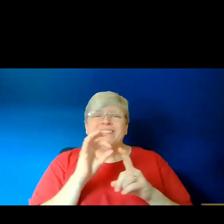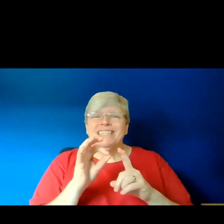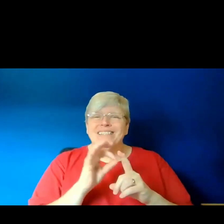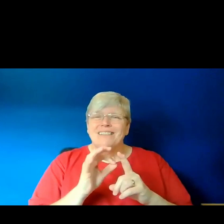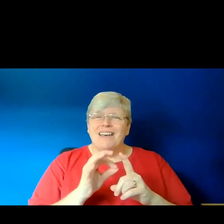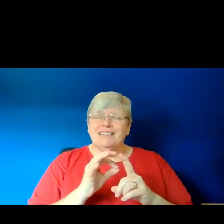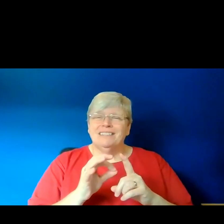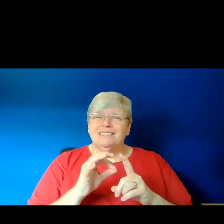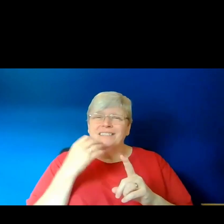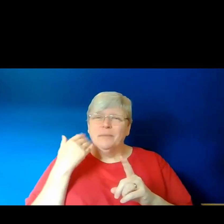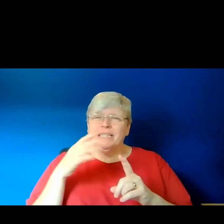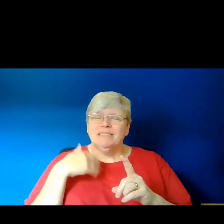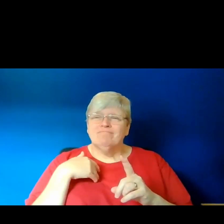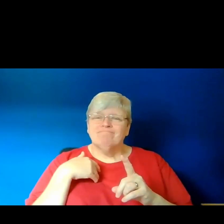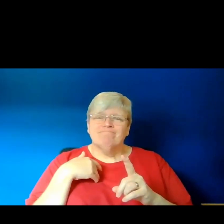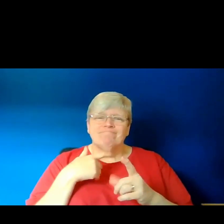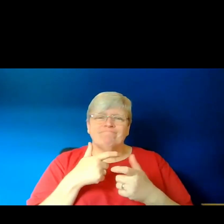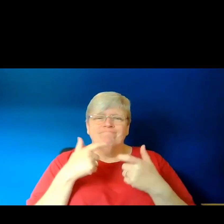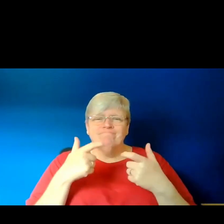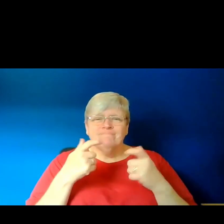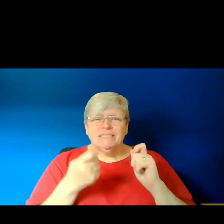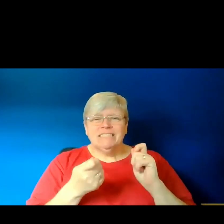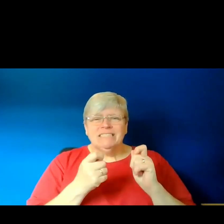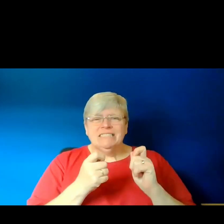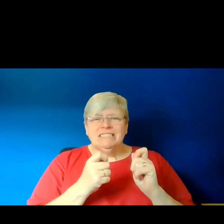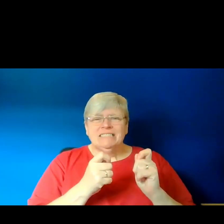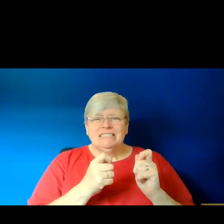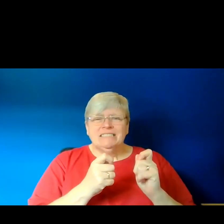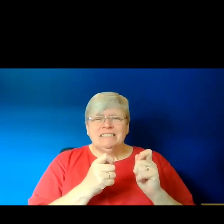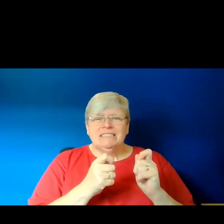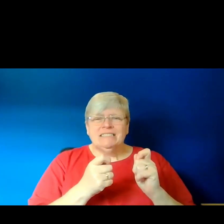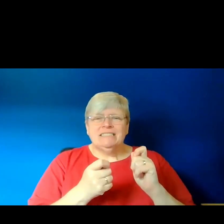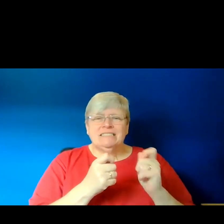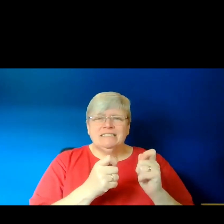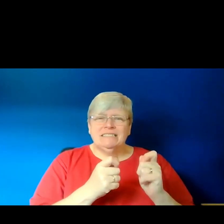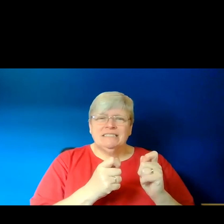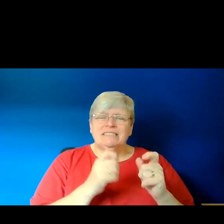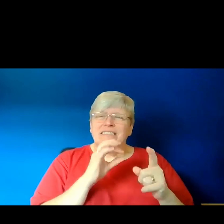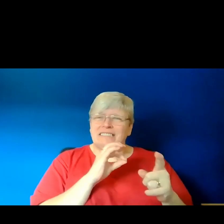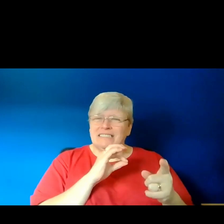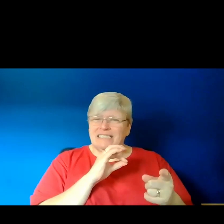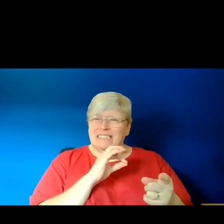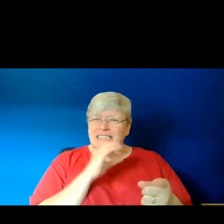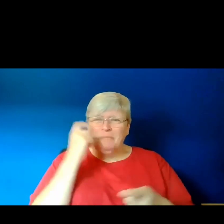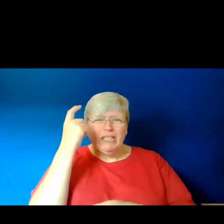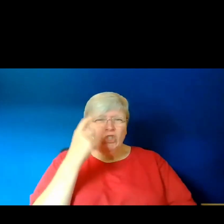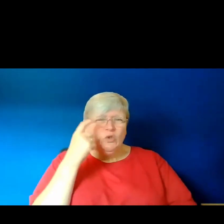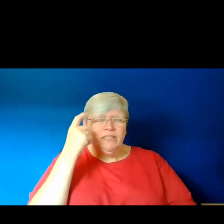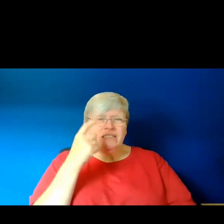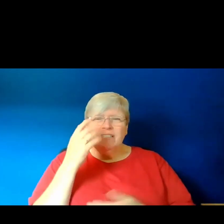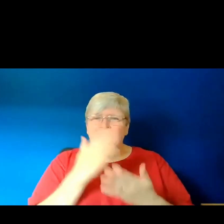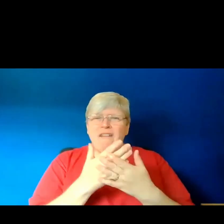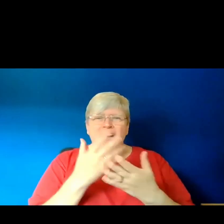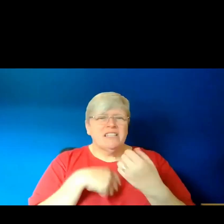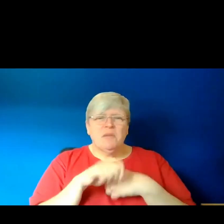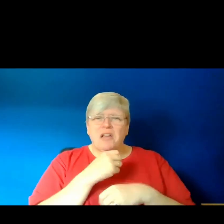have often been subject to so much adaptation and speculation over the centuries, and that the facts are kind of lost,